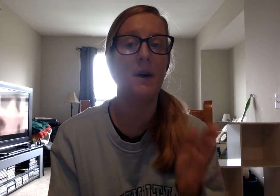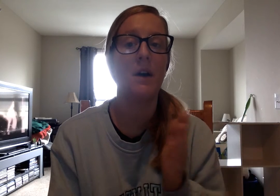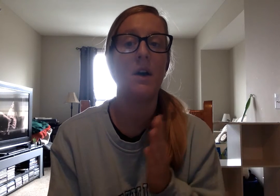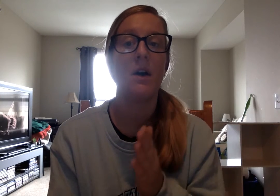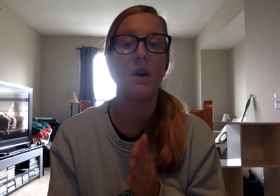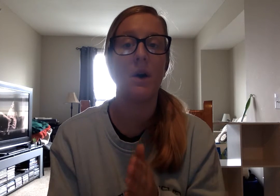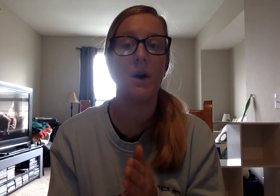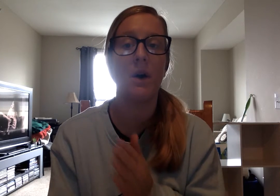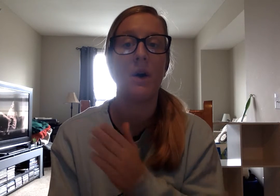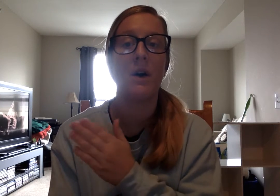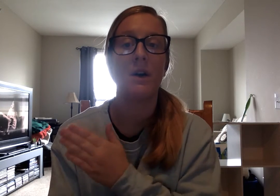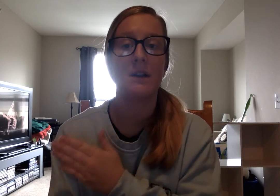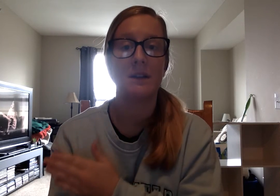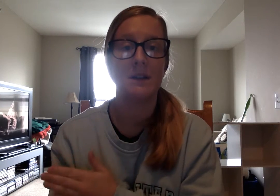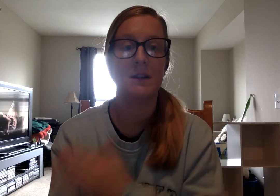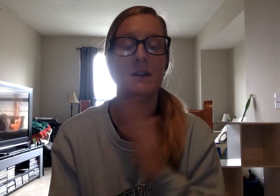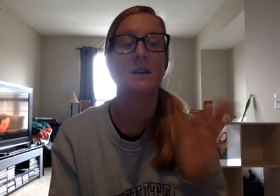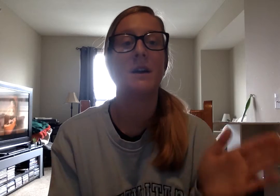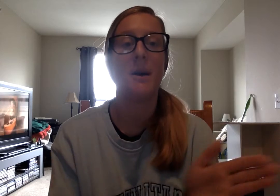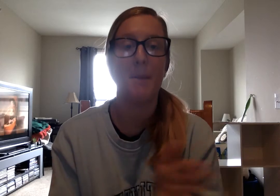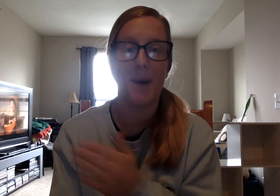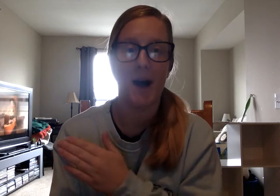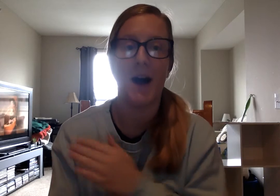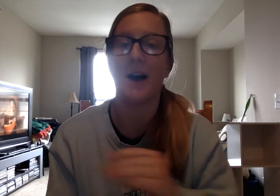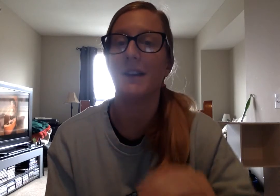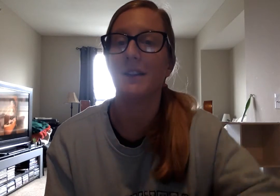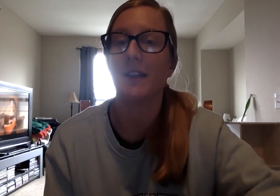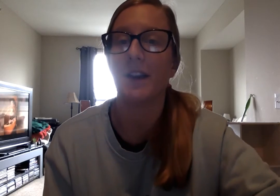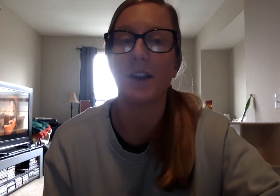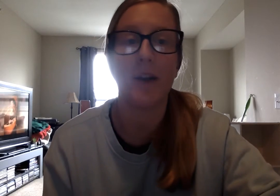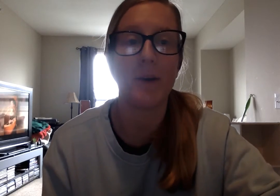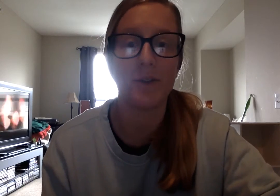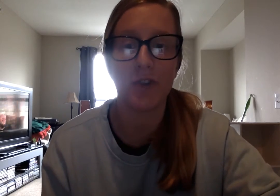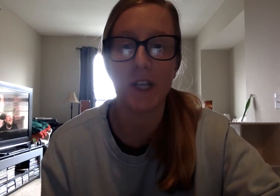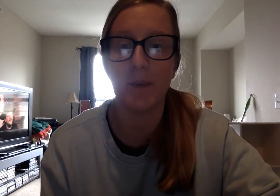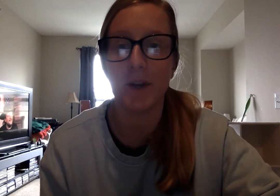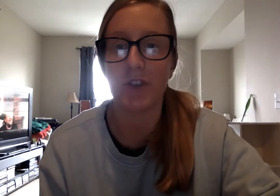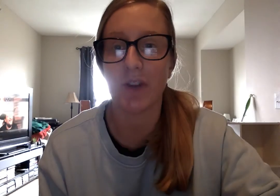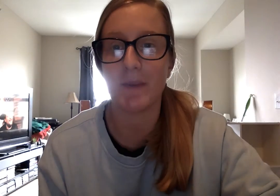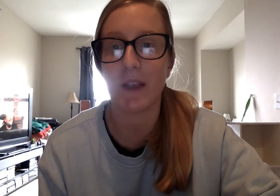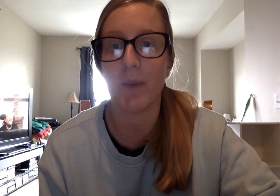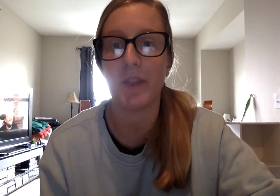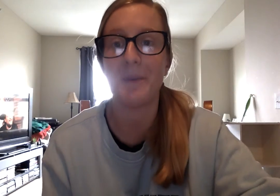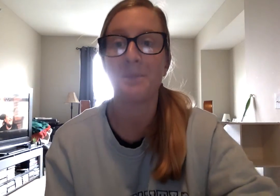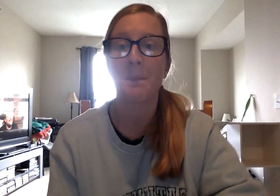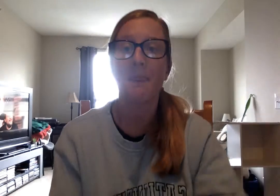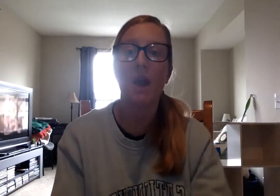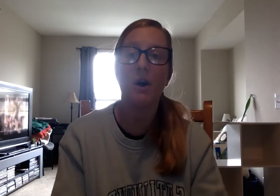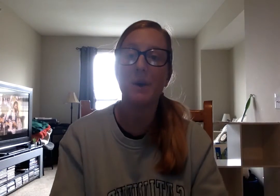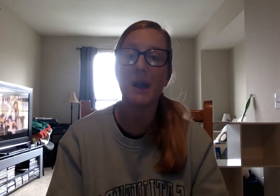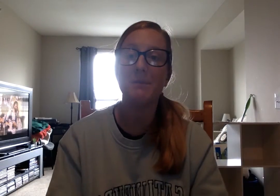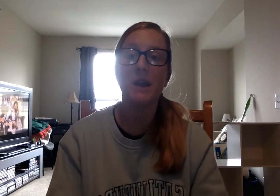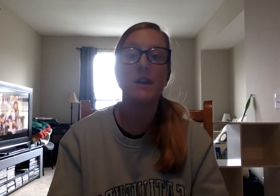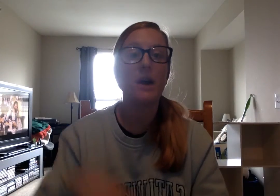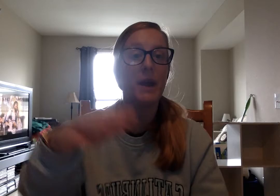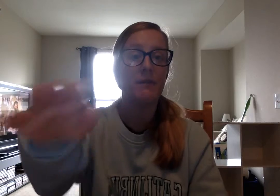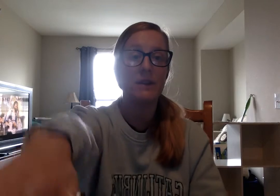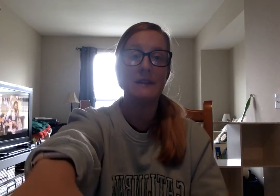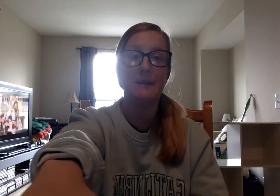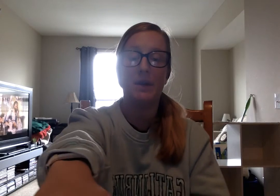-u-d. Pod. There you go. That was a tricky one. Good job sticking with it. Okay. Now we have our zip